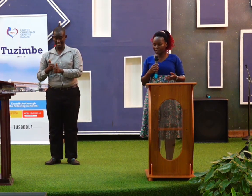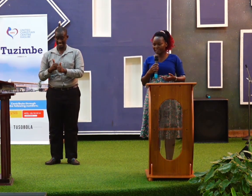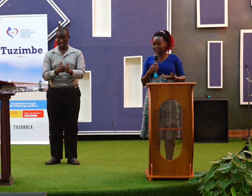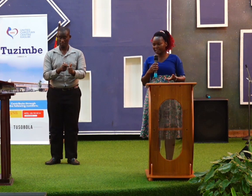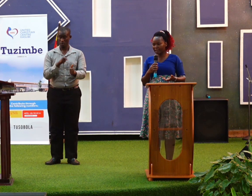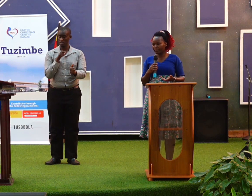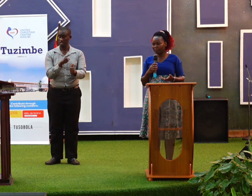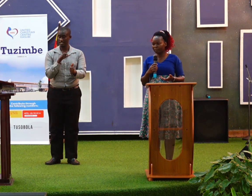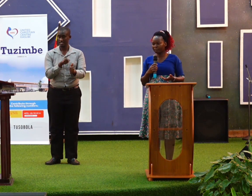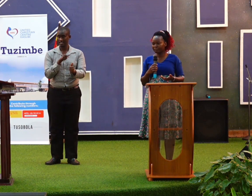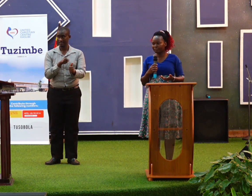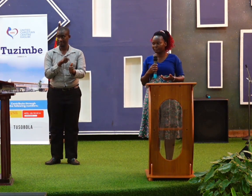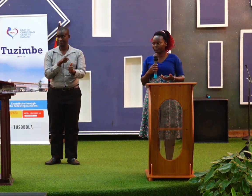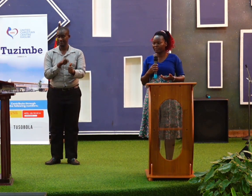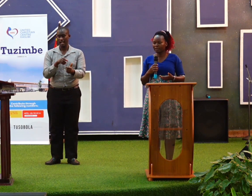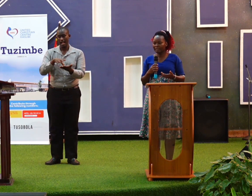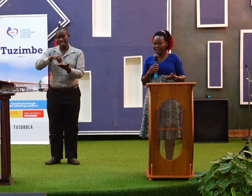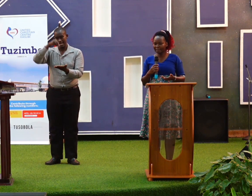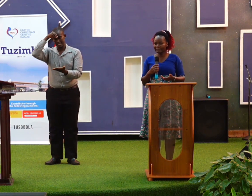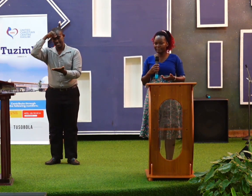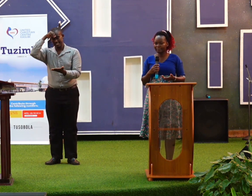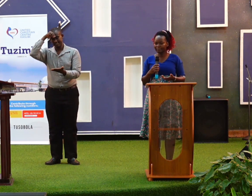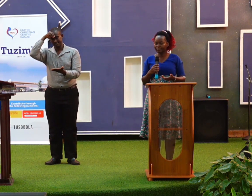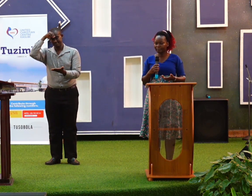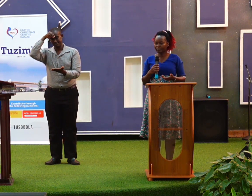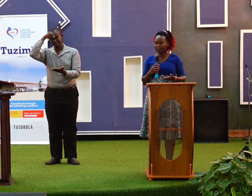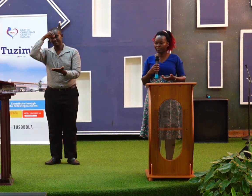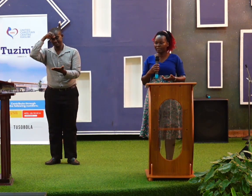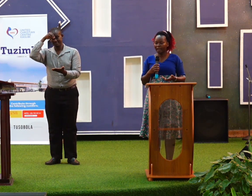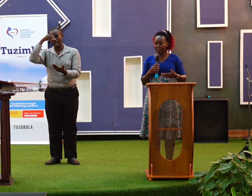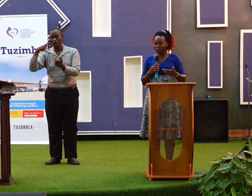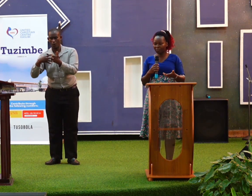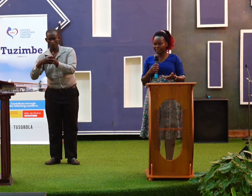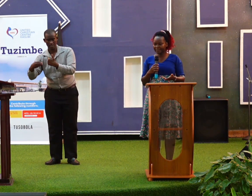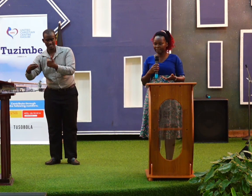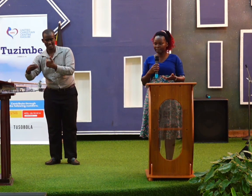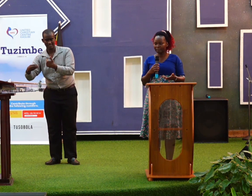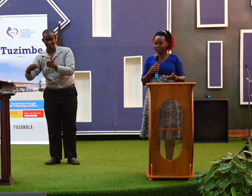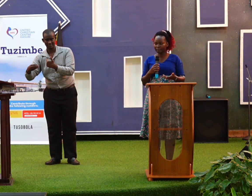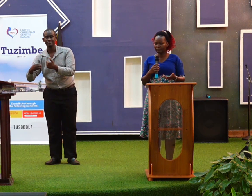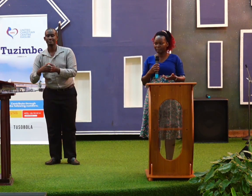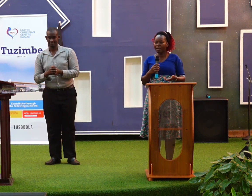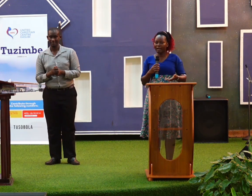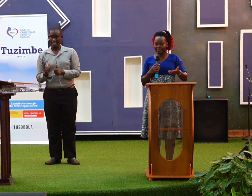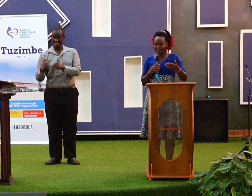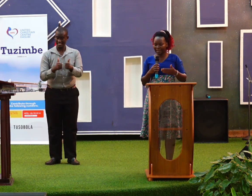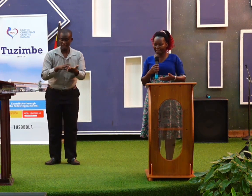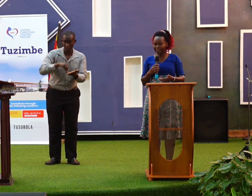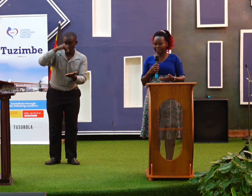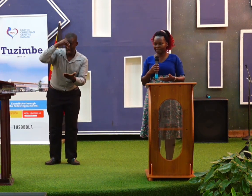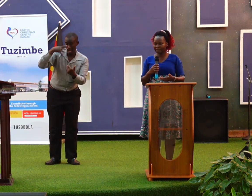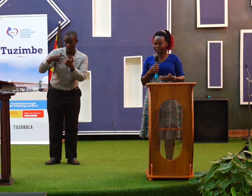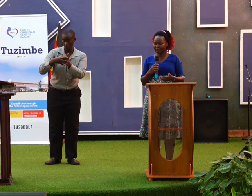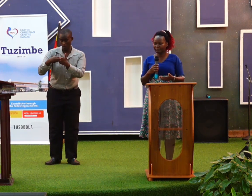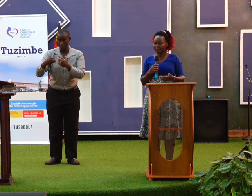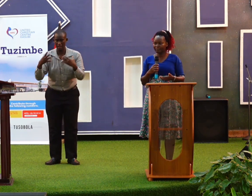Because a disciple learns and copies and does